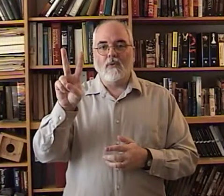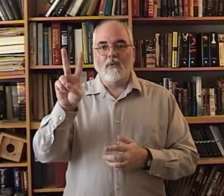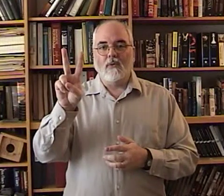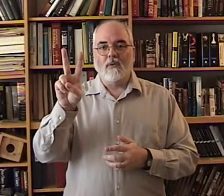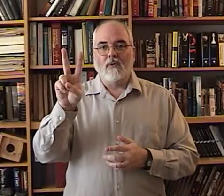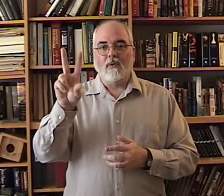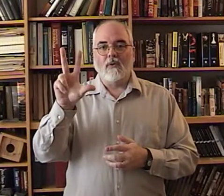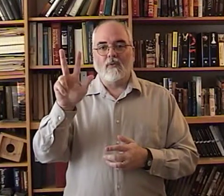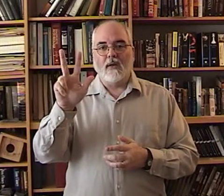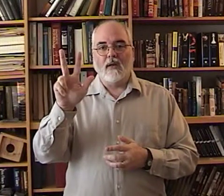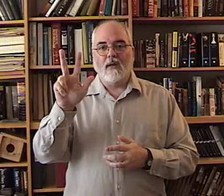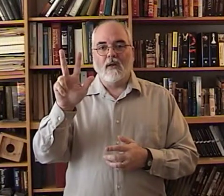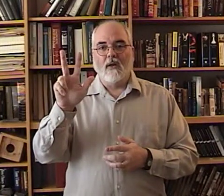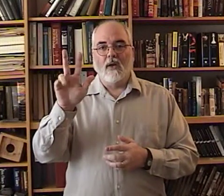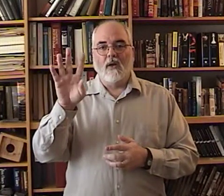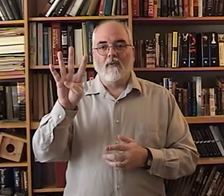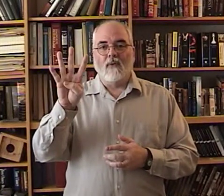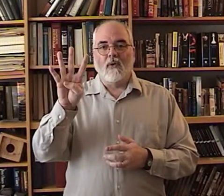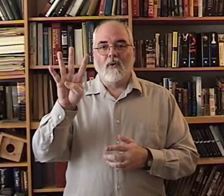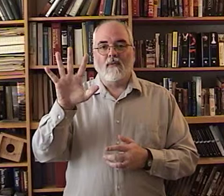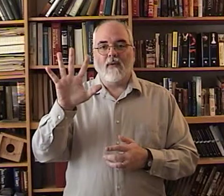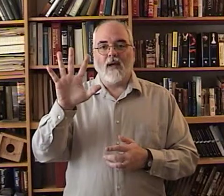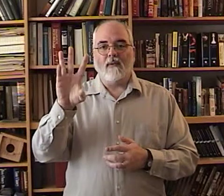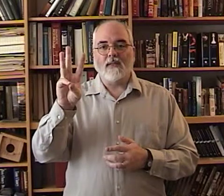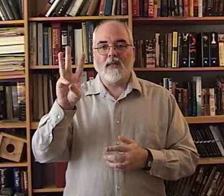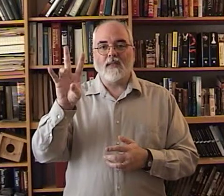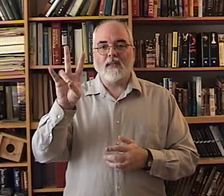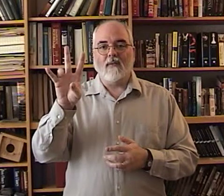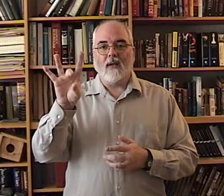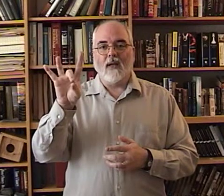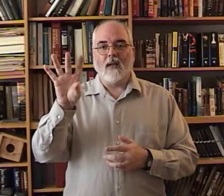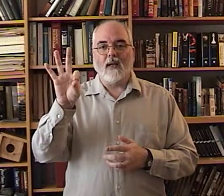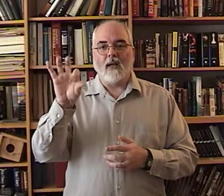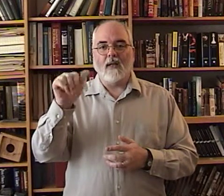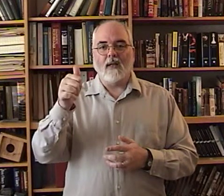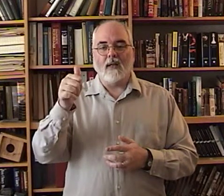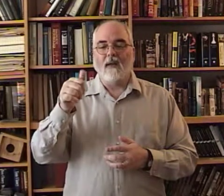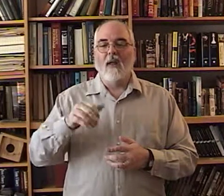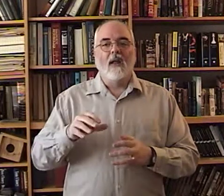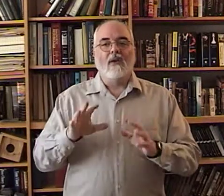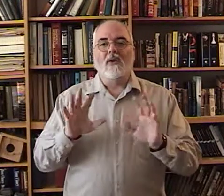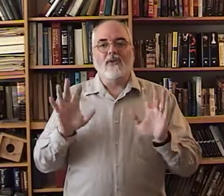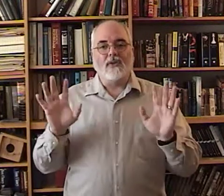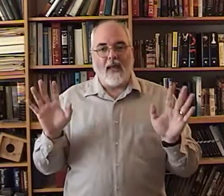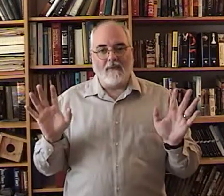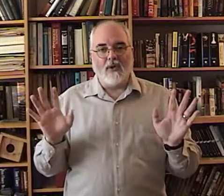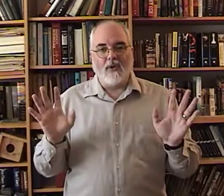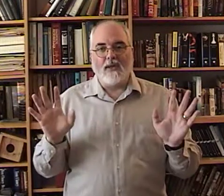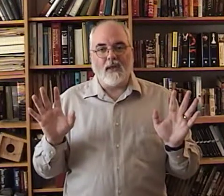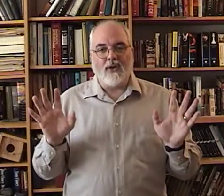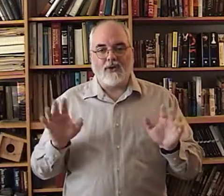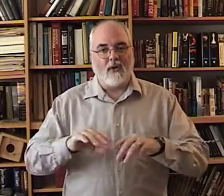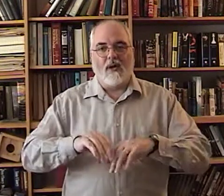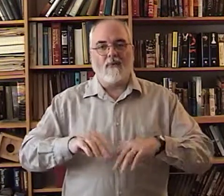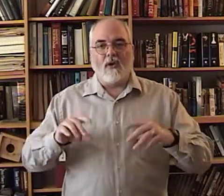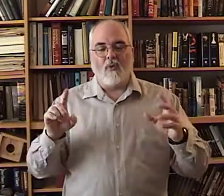three four five six seven eight nine ten you they have to know the digits you don't have to know